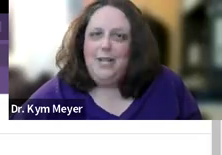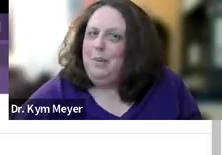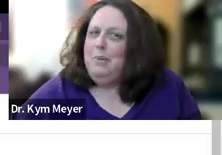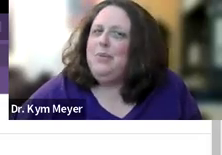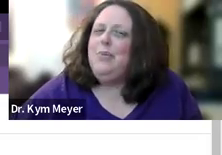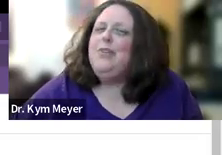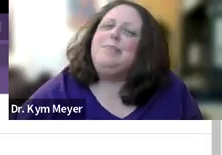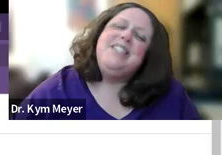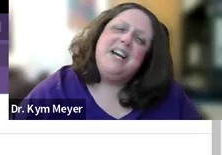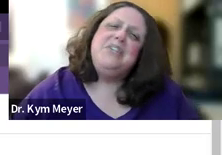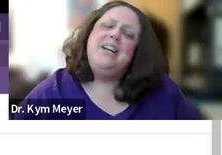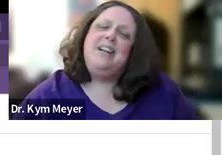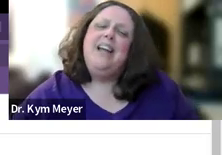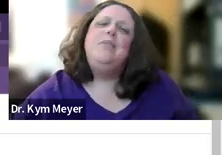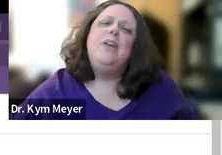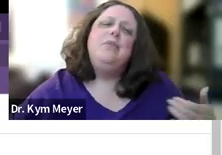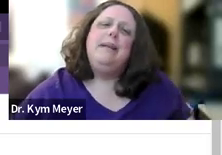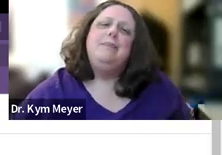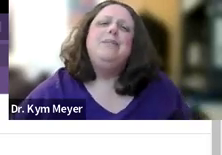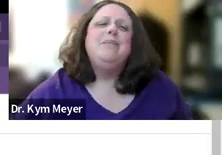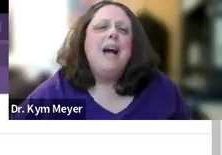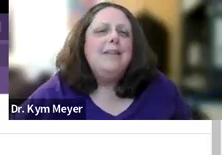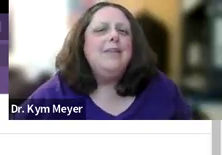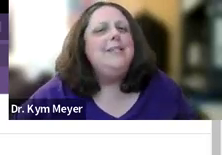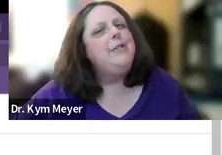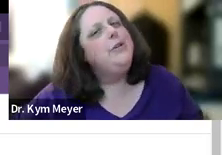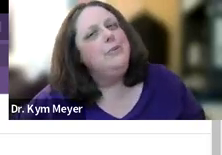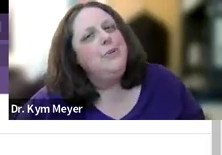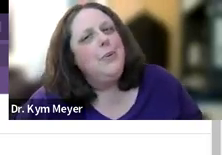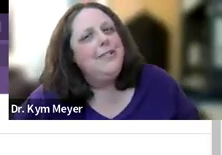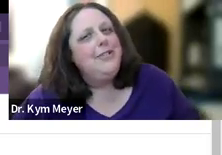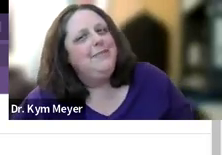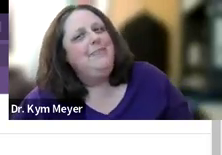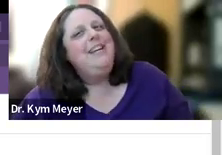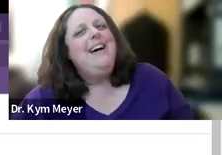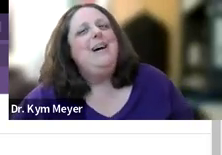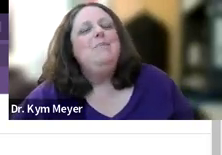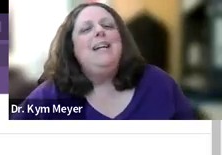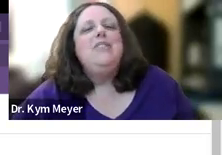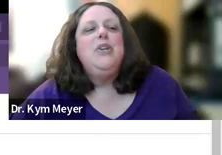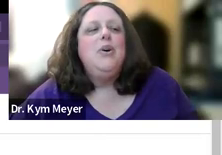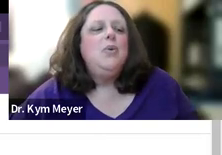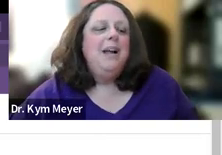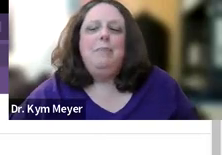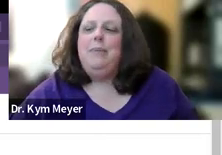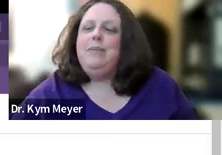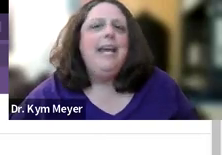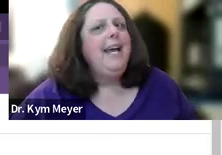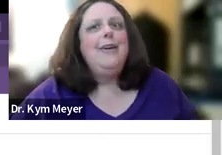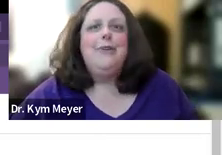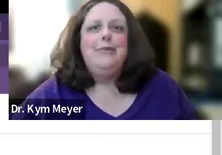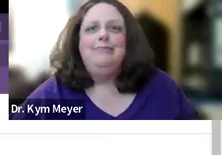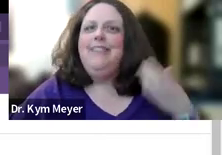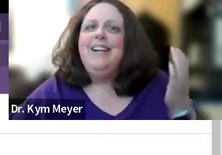So asking people to read your lips is actually, can you, can you read my lips? is kind of considered a rude question. Um, and so, but